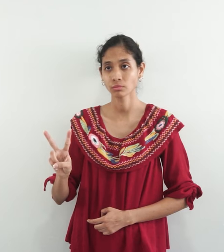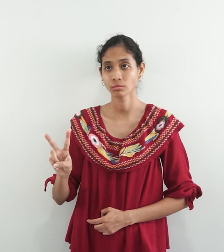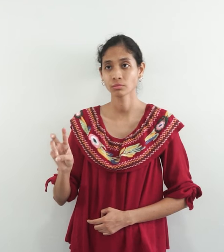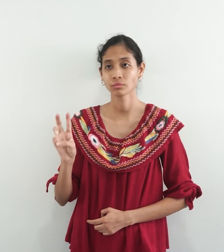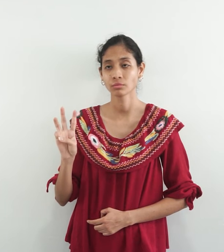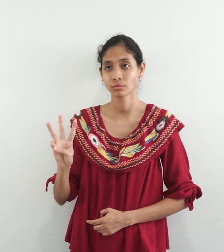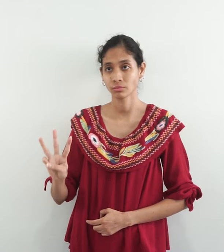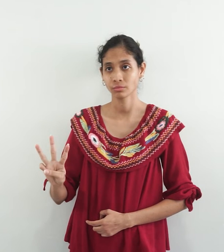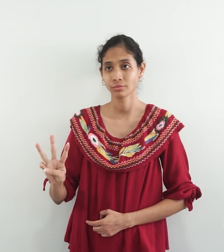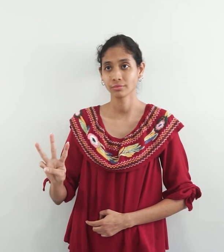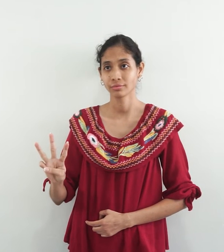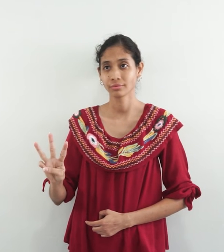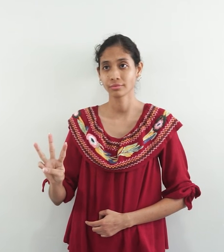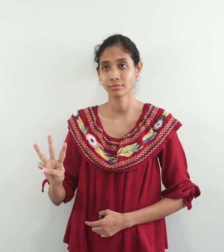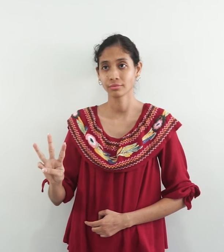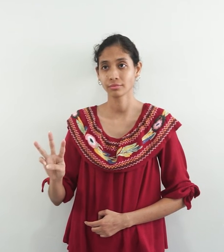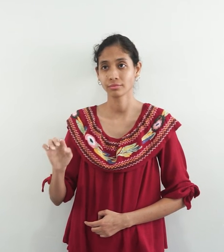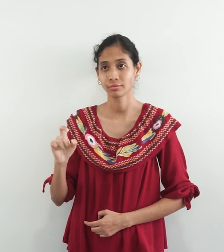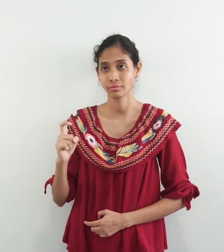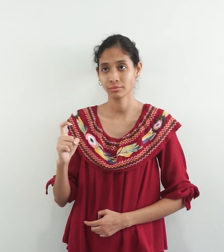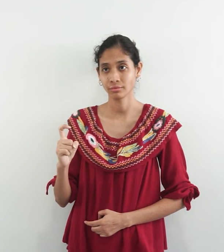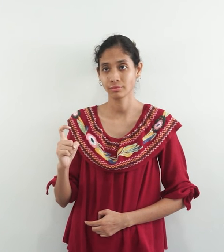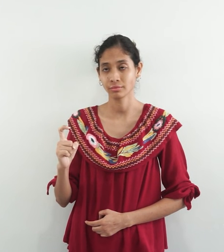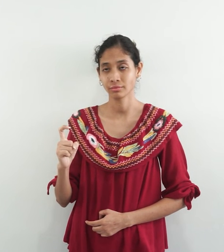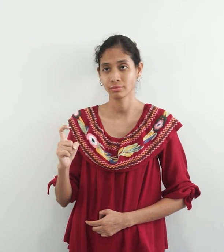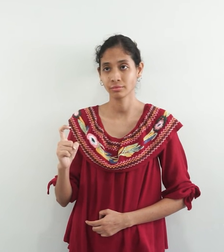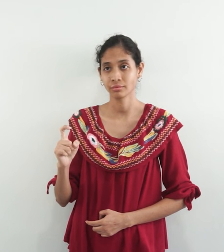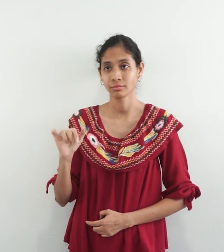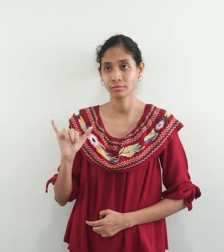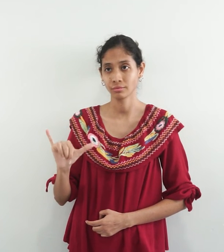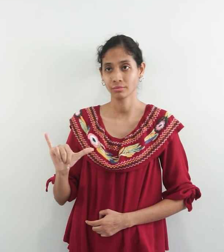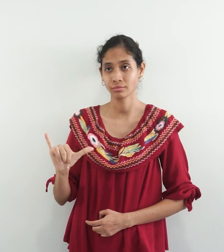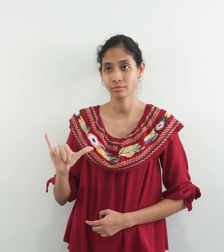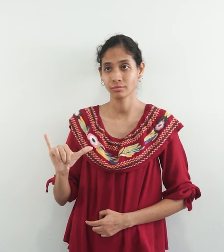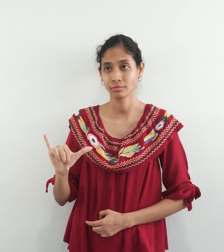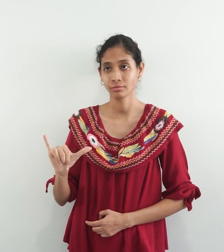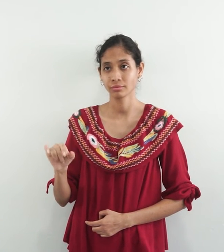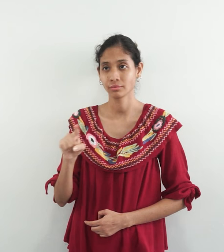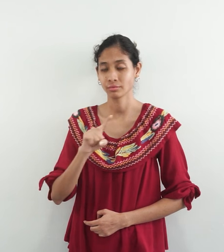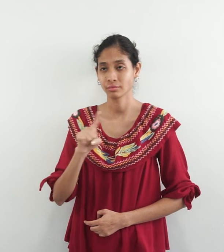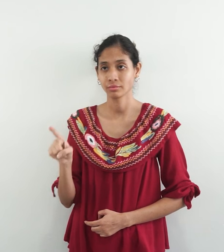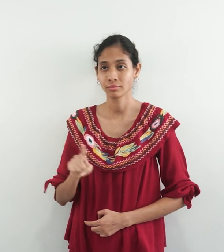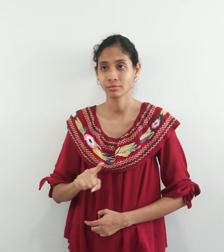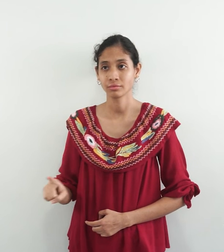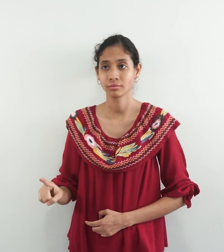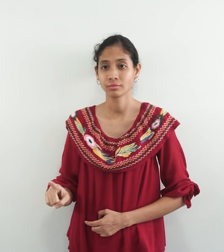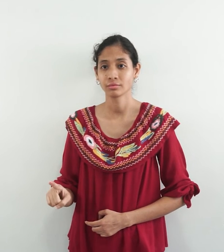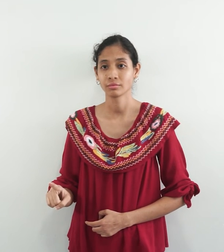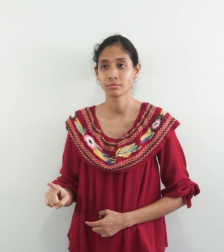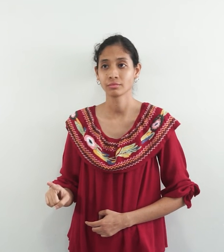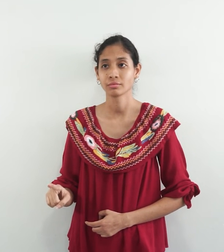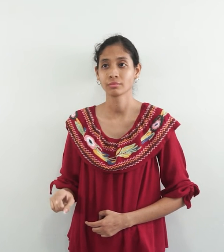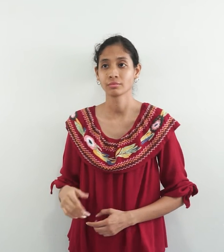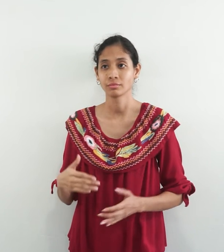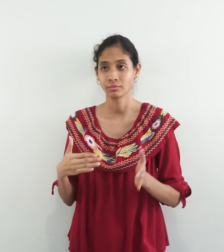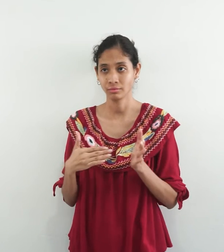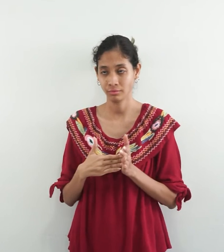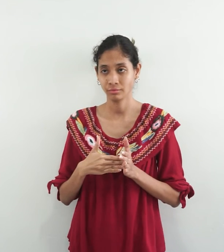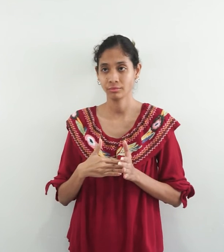X, Y, Z. Let's